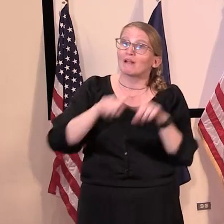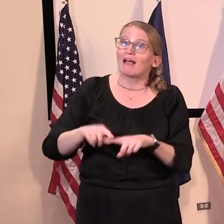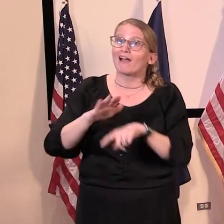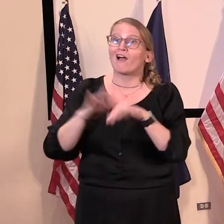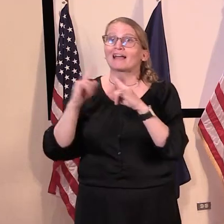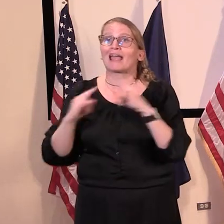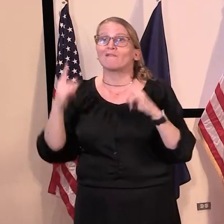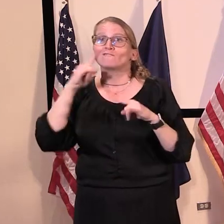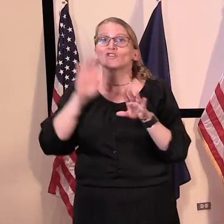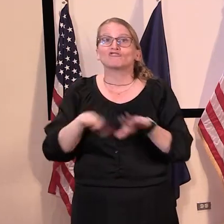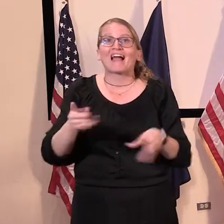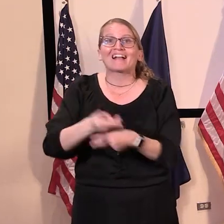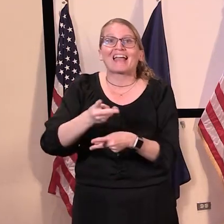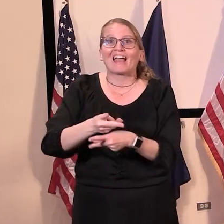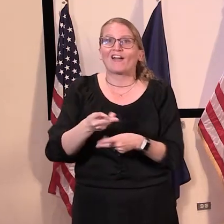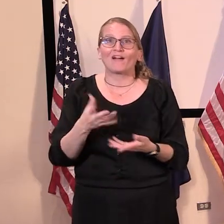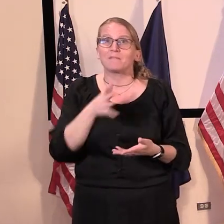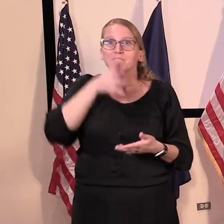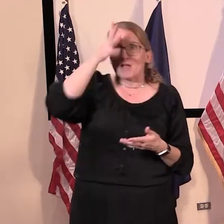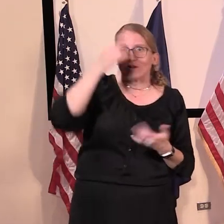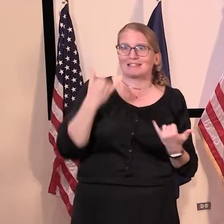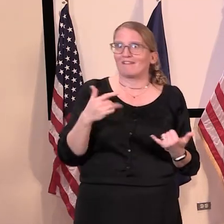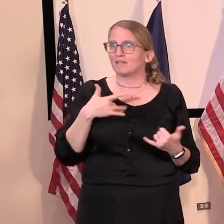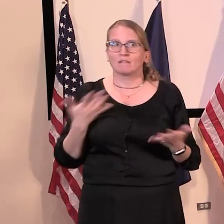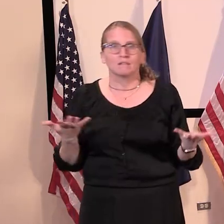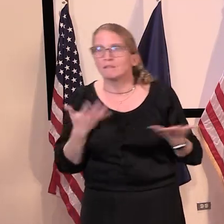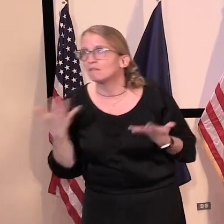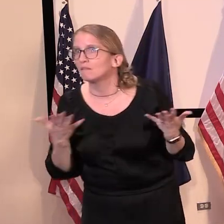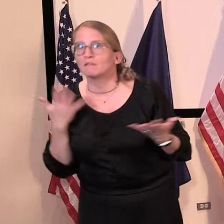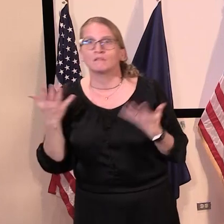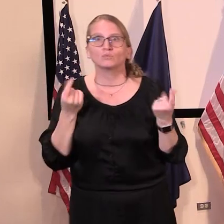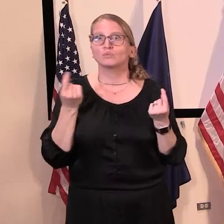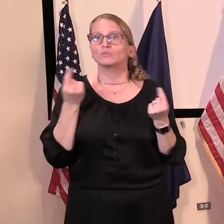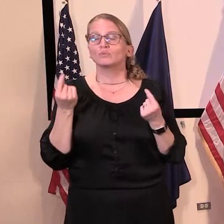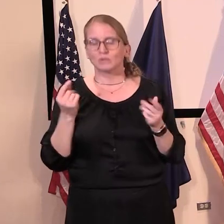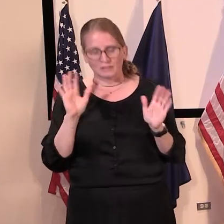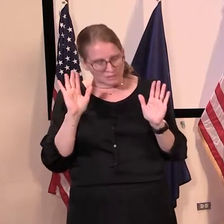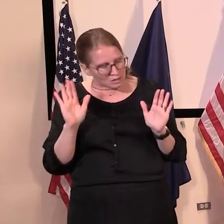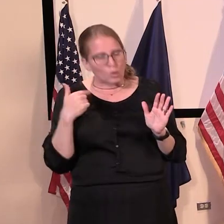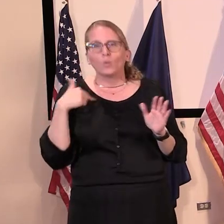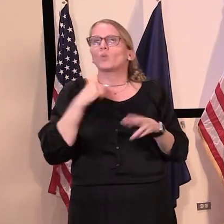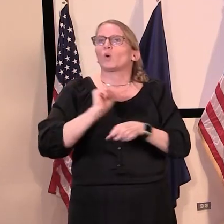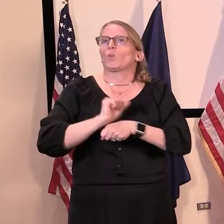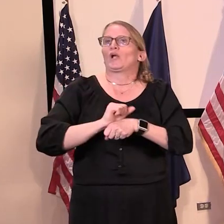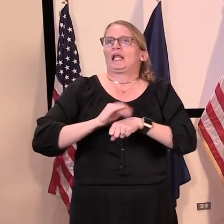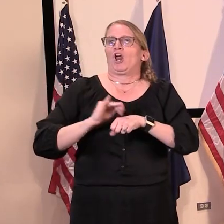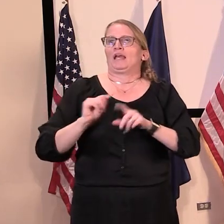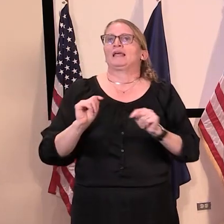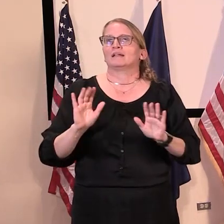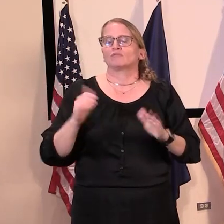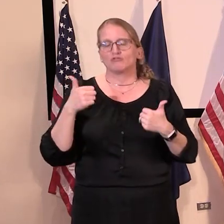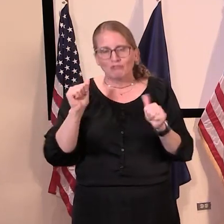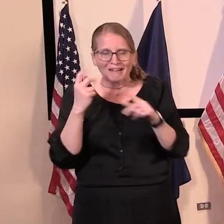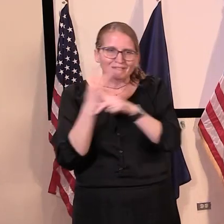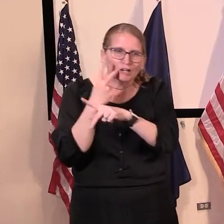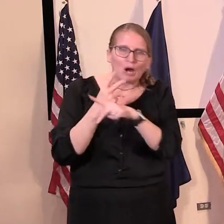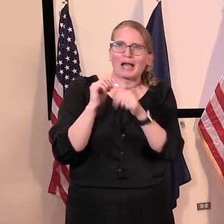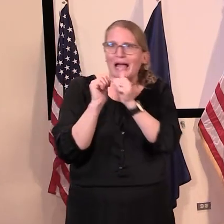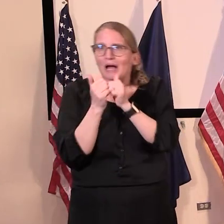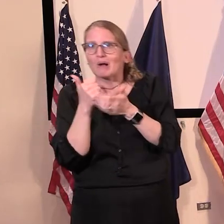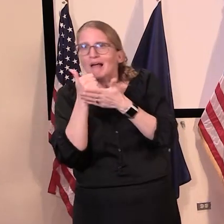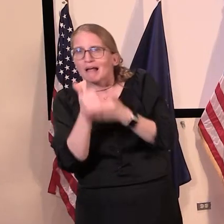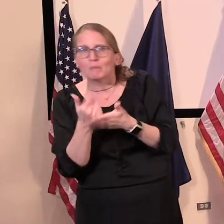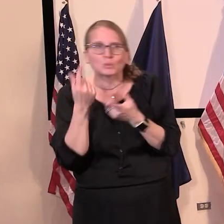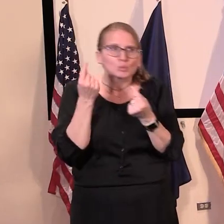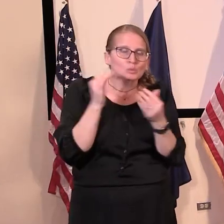uh, for this summer. So we're working on it. Uh, we're going to, uh, to see what we can come up with. Um, but at this point in time, uh,